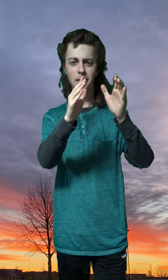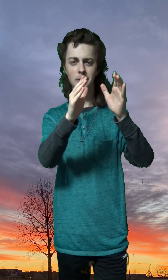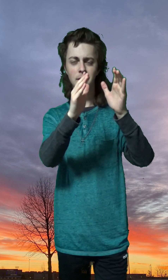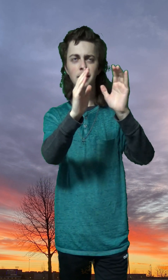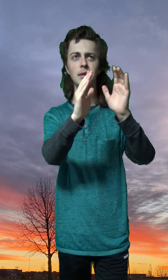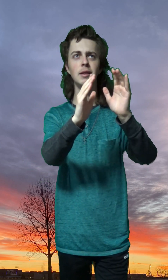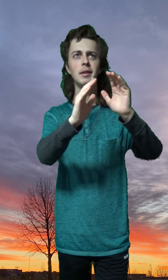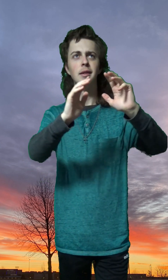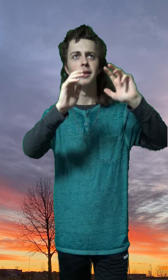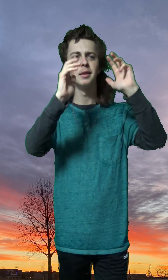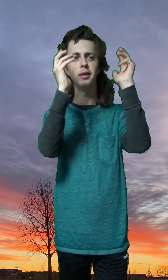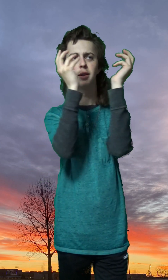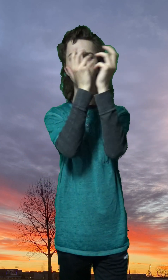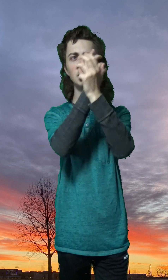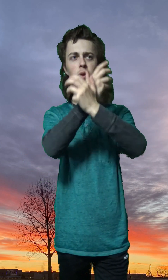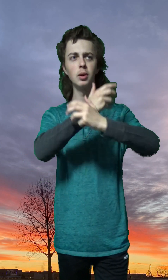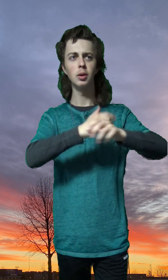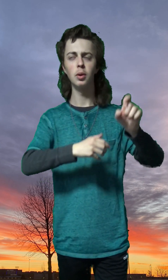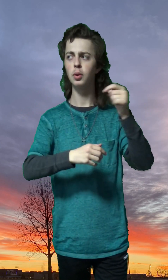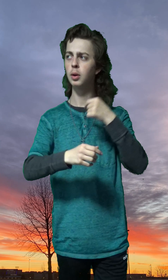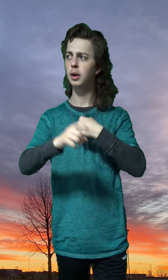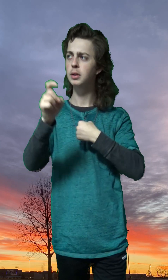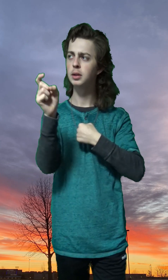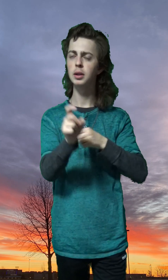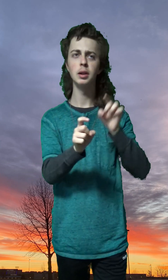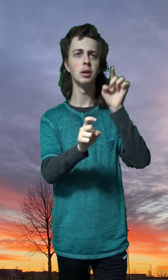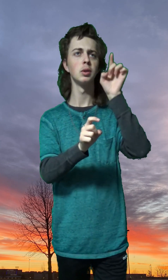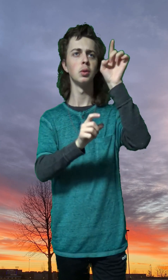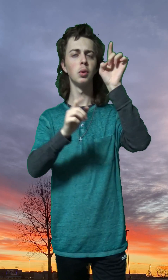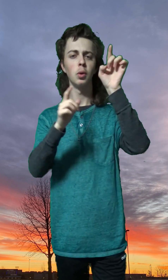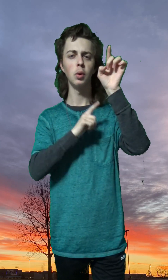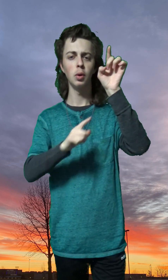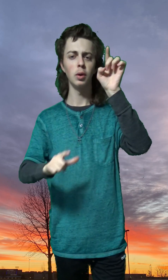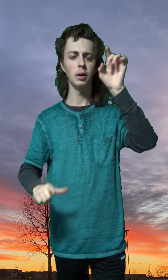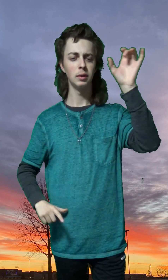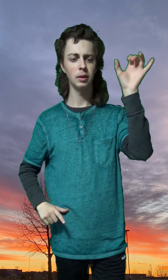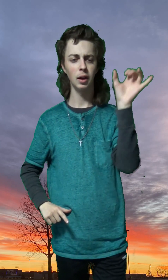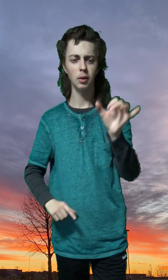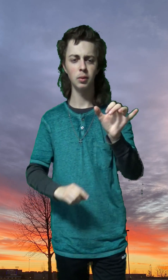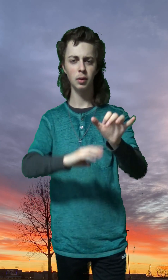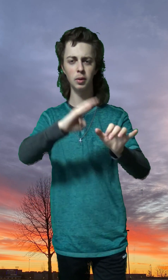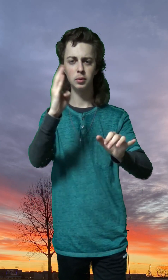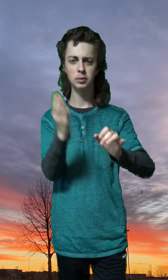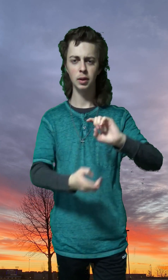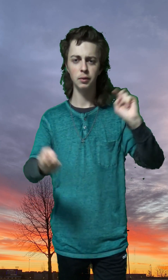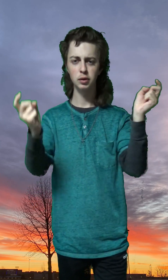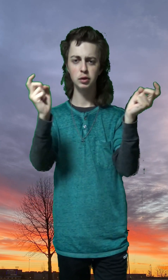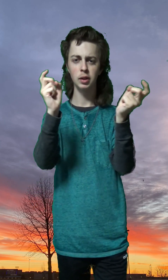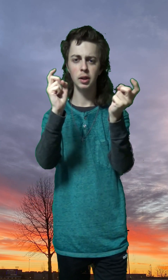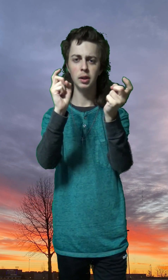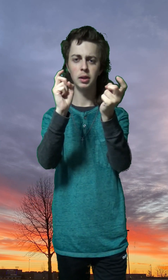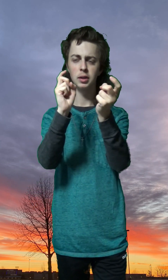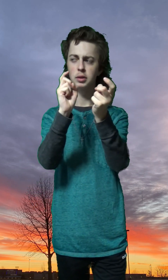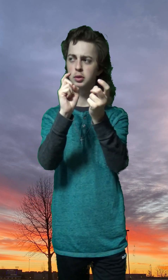Oh, I need you, Lord And that will never change